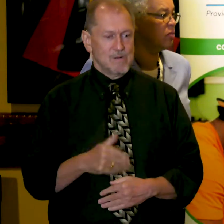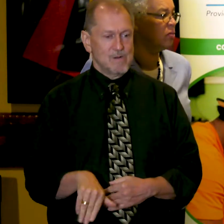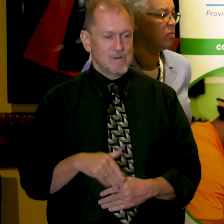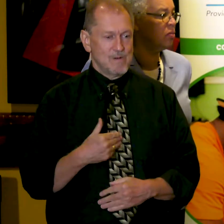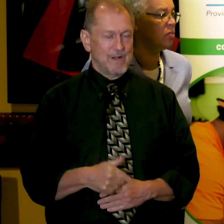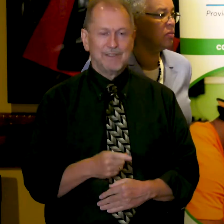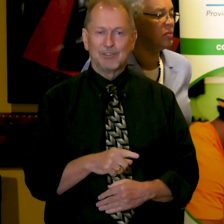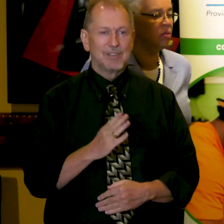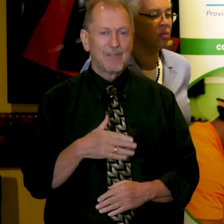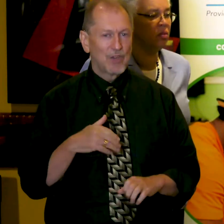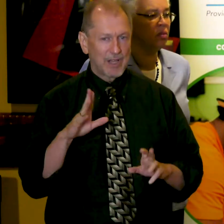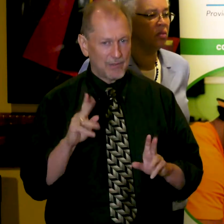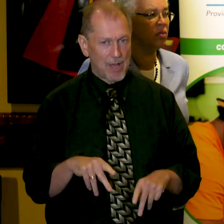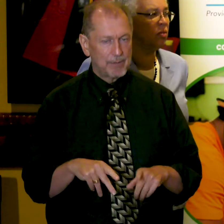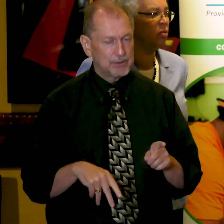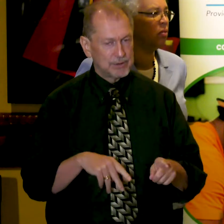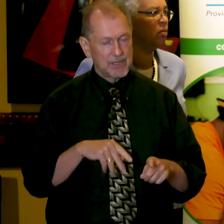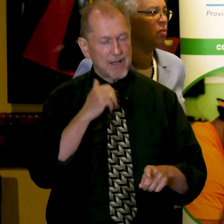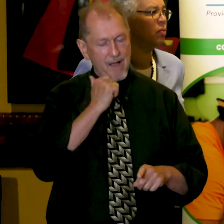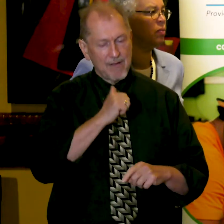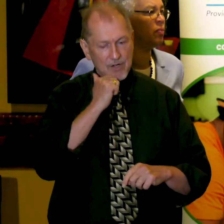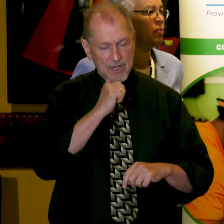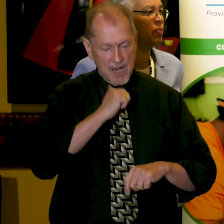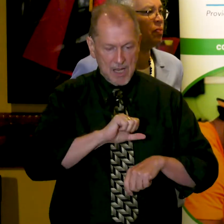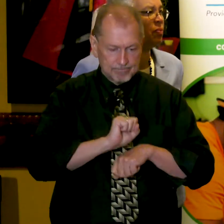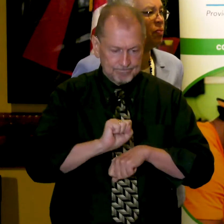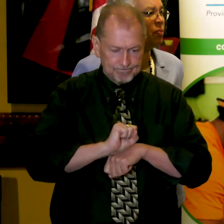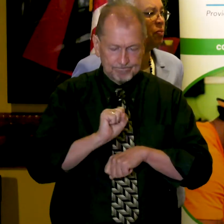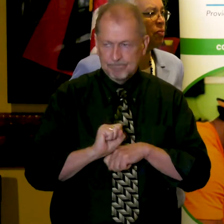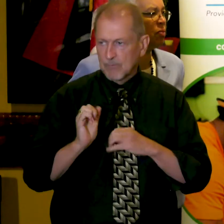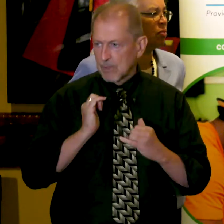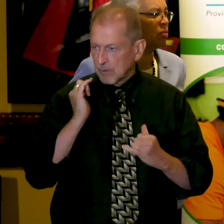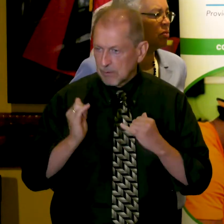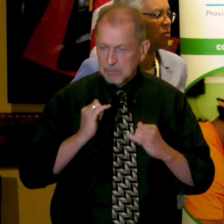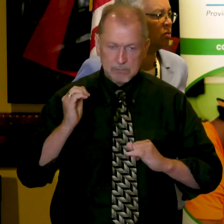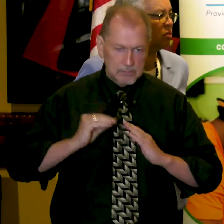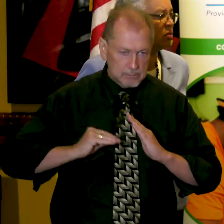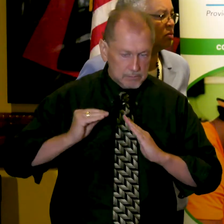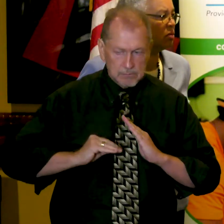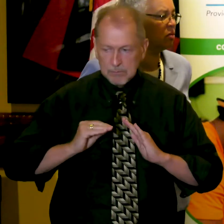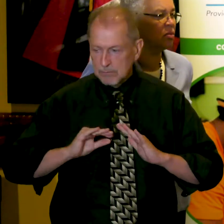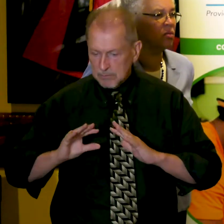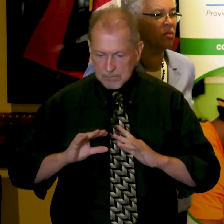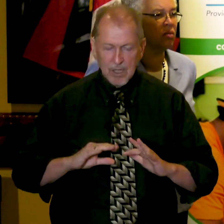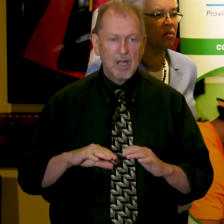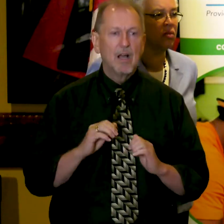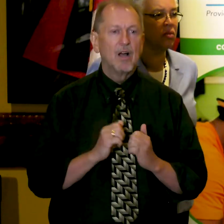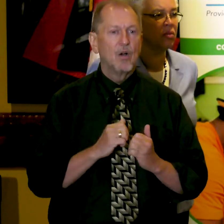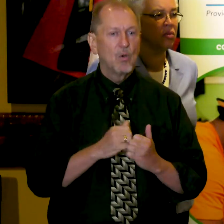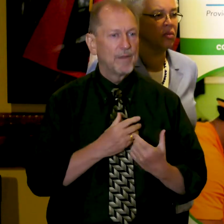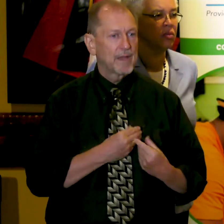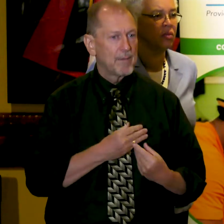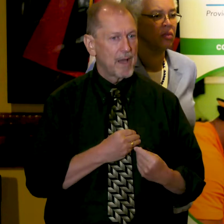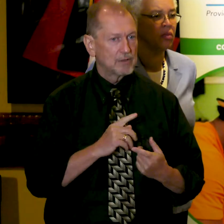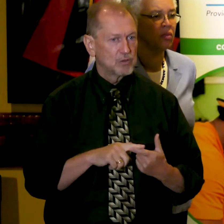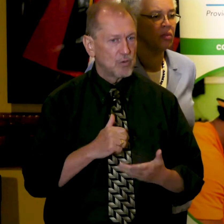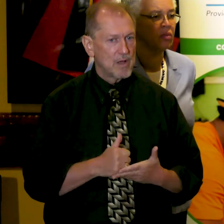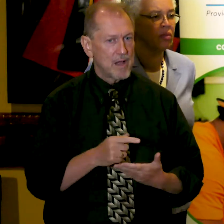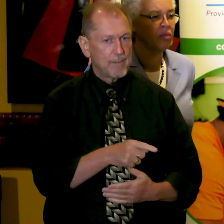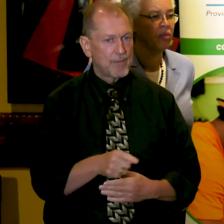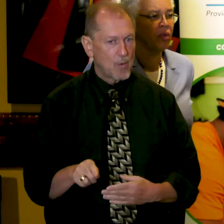working day and day every day with passion and compassion helping businesses